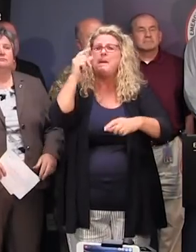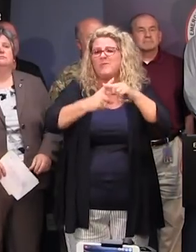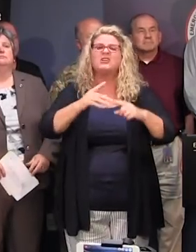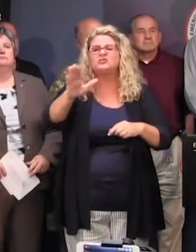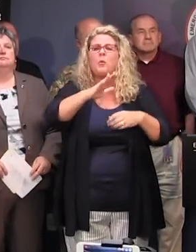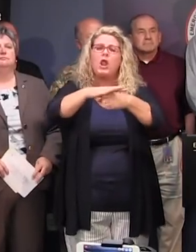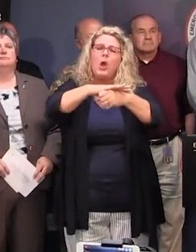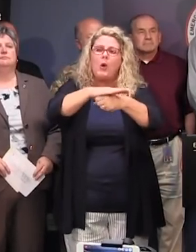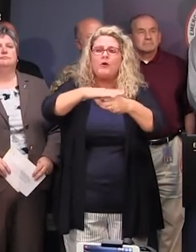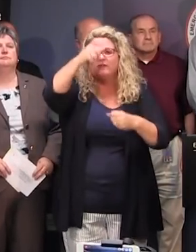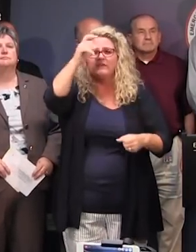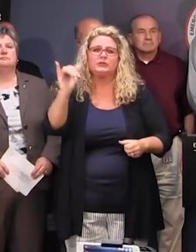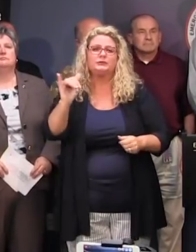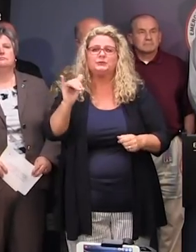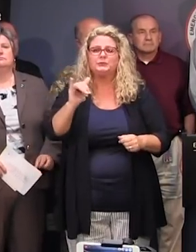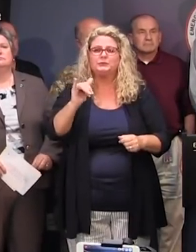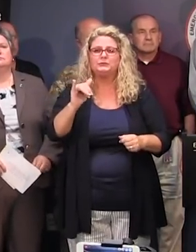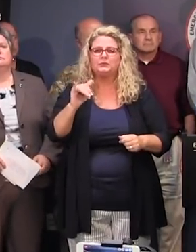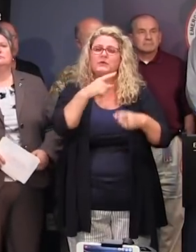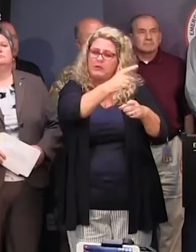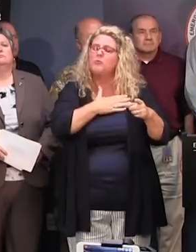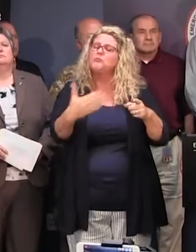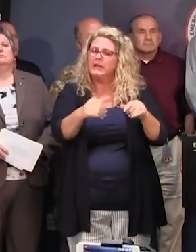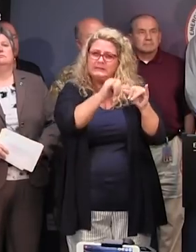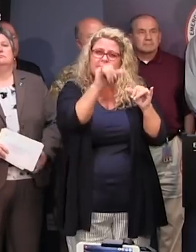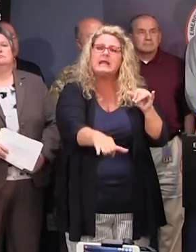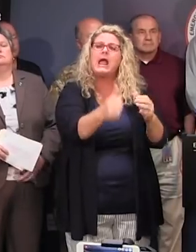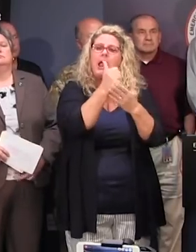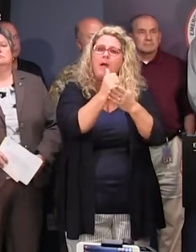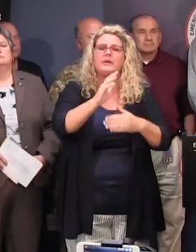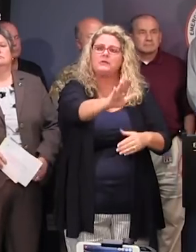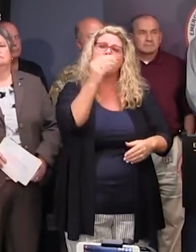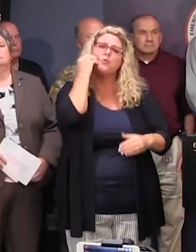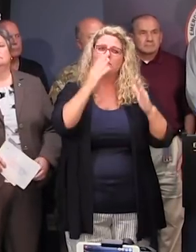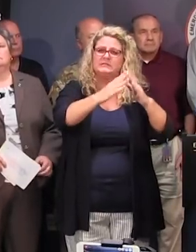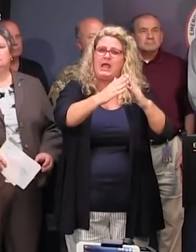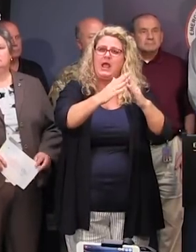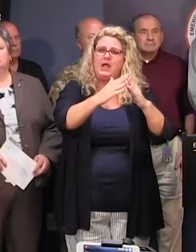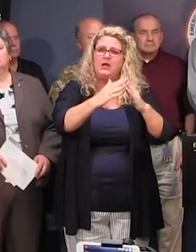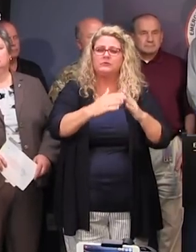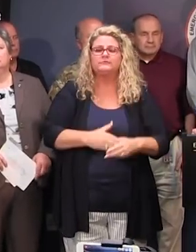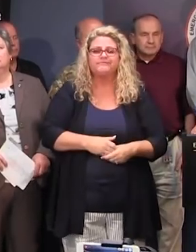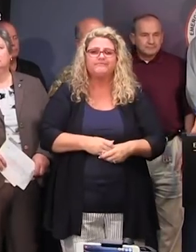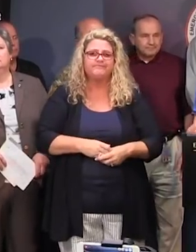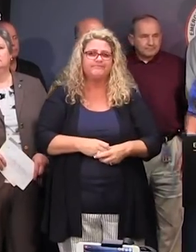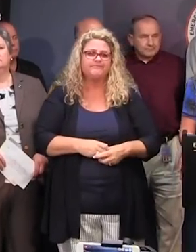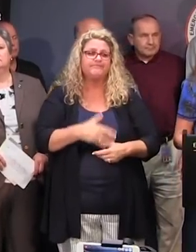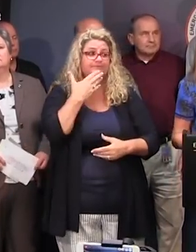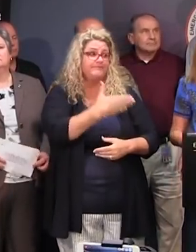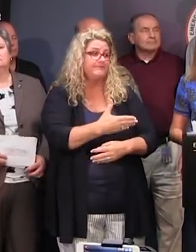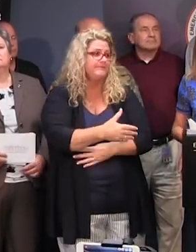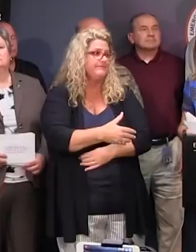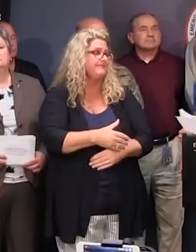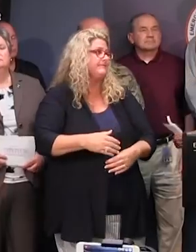of your local firefighters that have stayed to help with their home bases, with their local jurisdictions through the storm. Thank